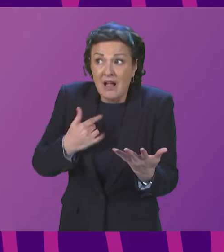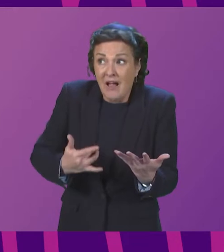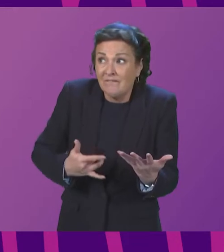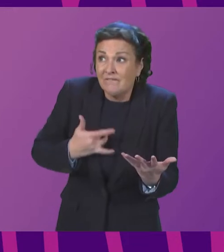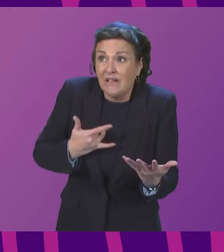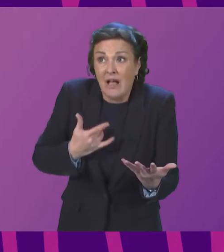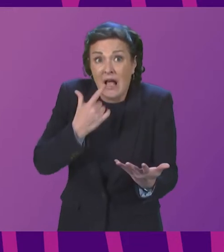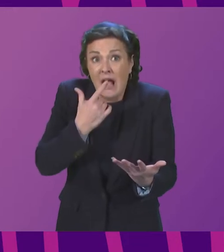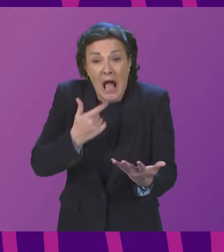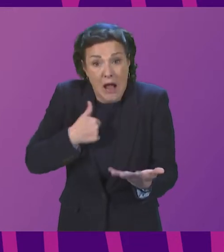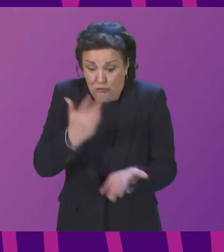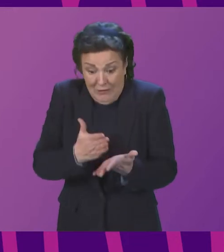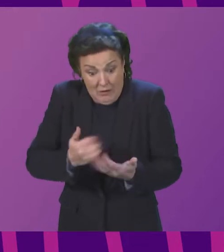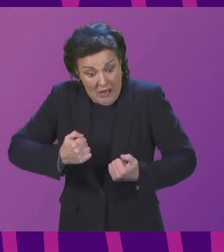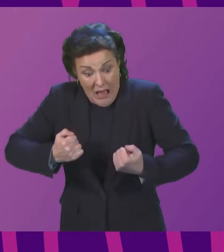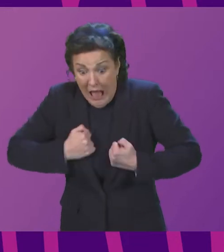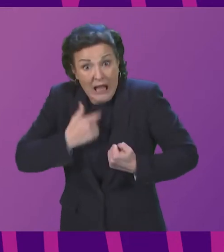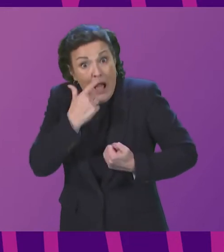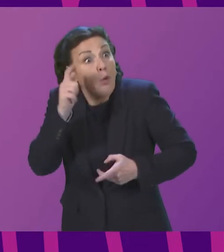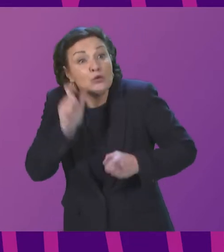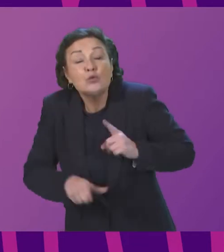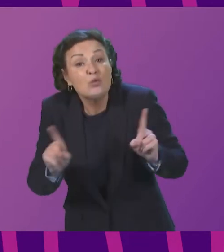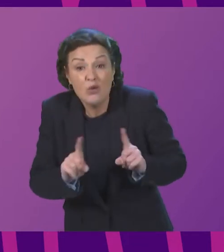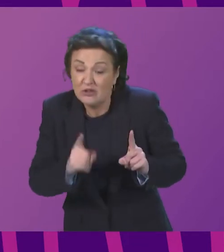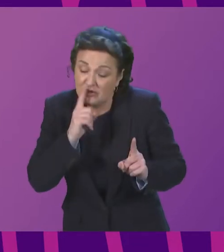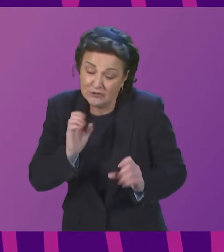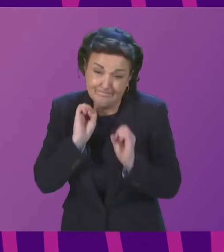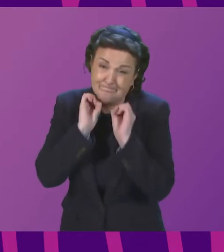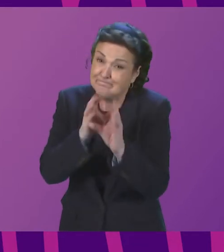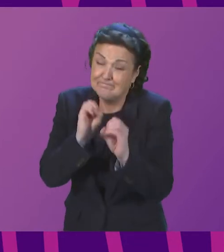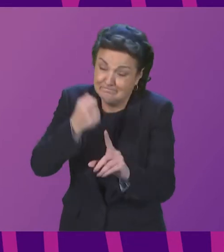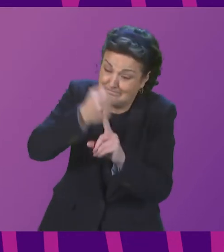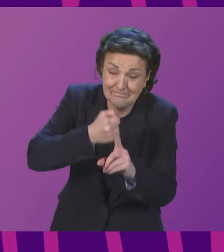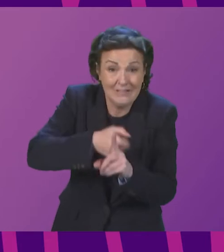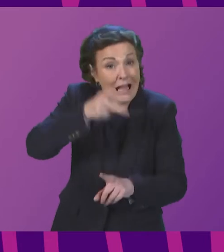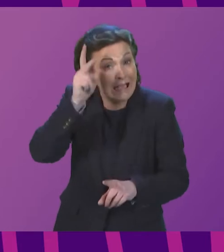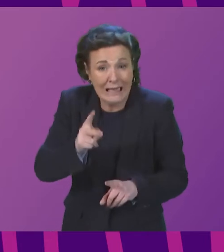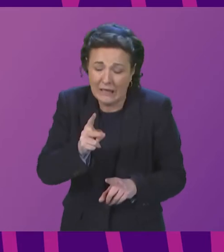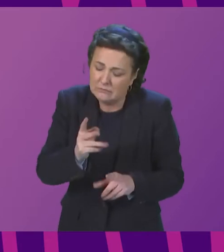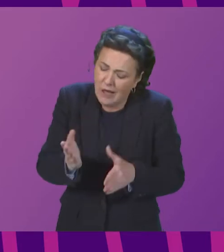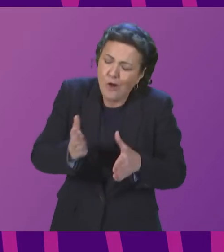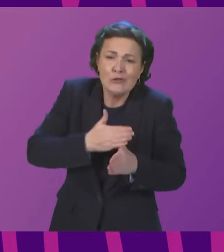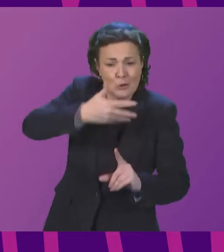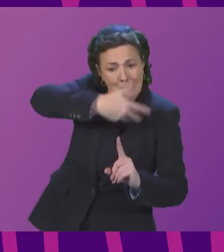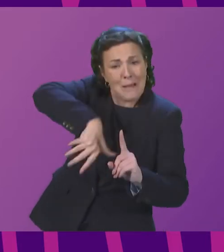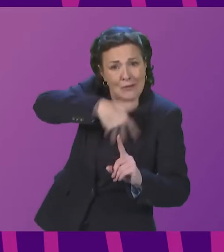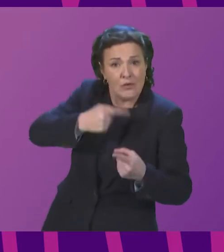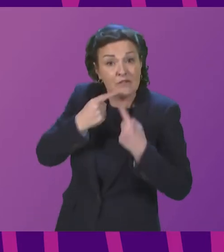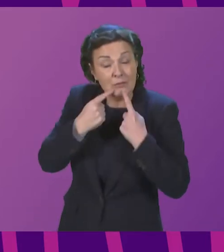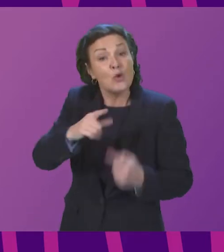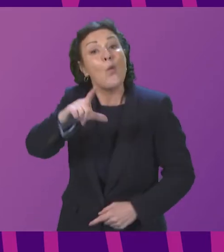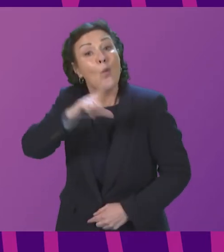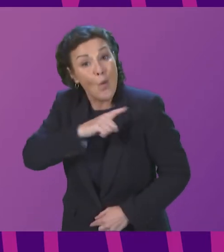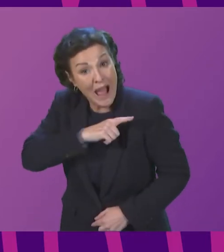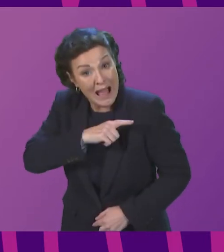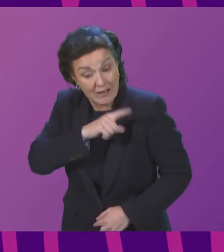more than highlight the original background information that the petitioner gave, which was that she brought this to ensure